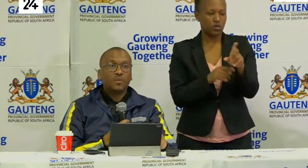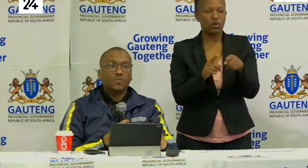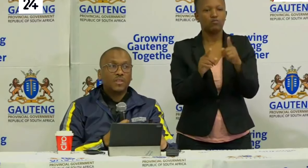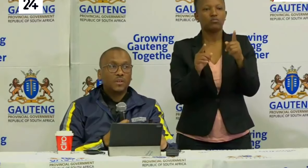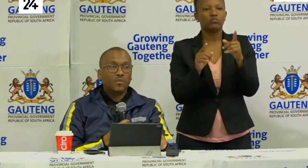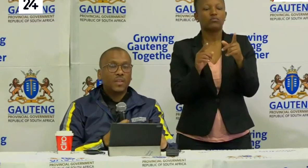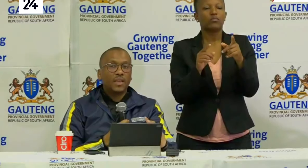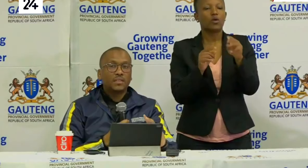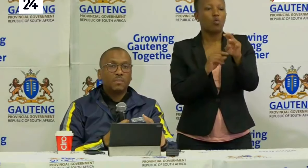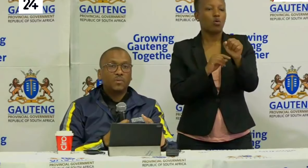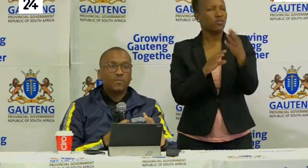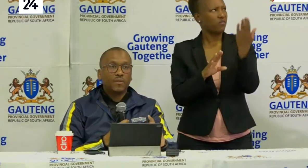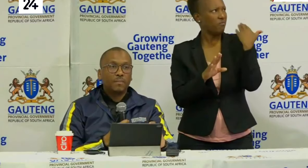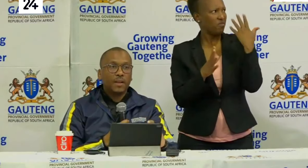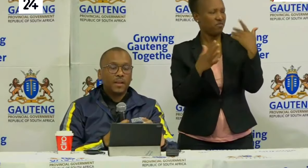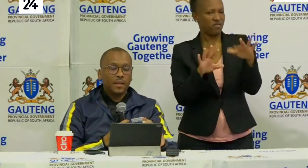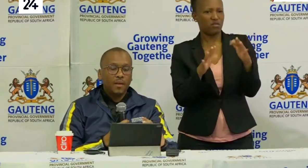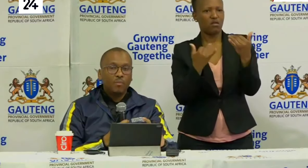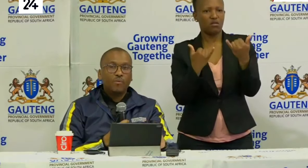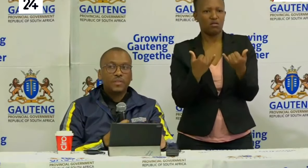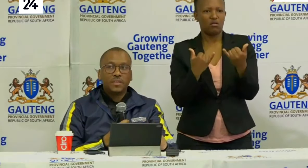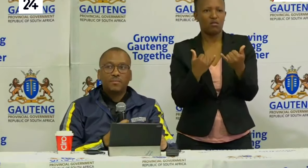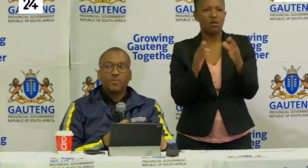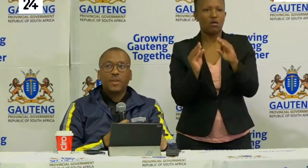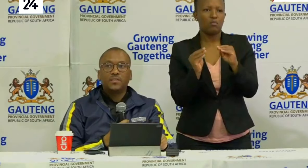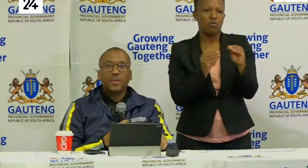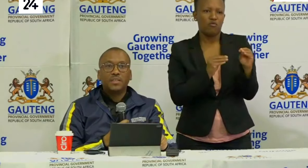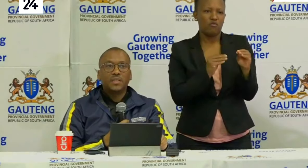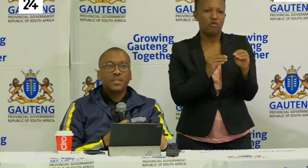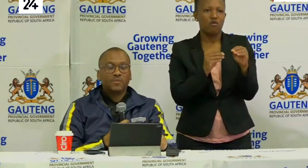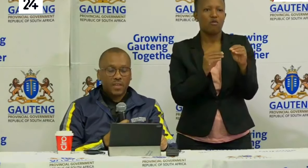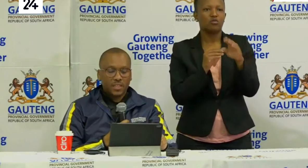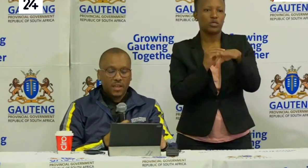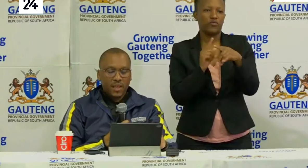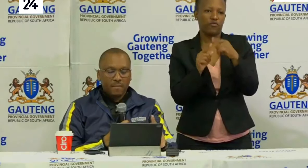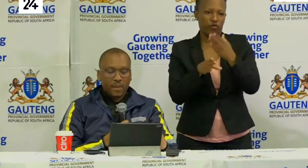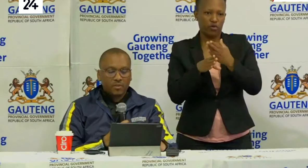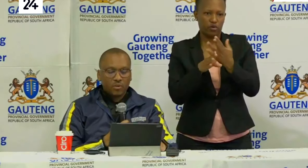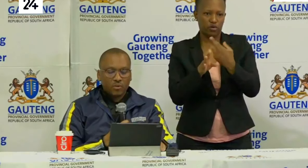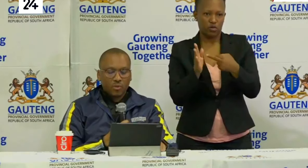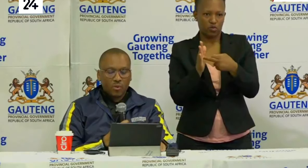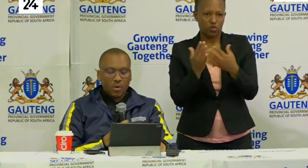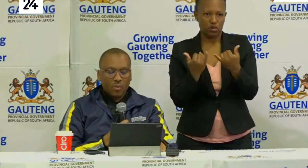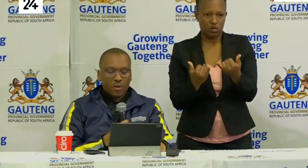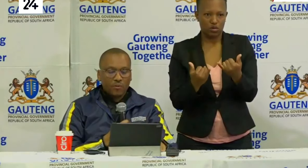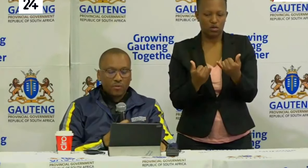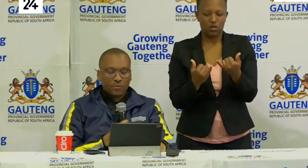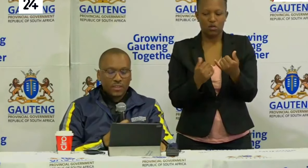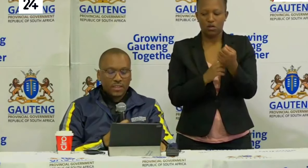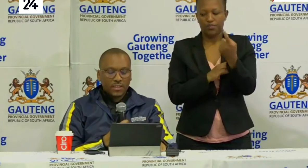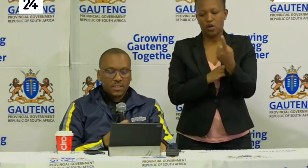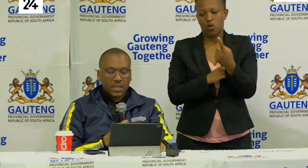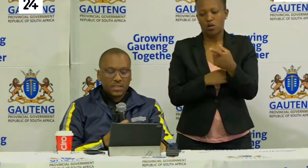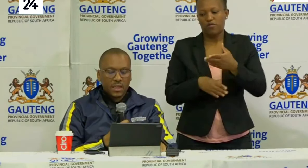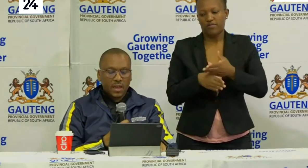that was renovated over the years but we've rapidly moved in terms of activating its function. It's also one of those